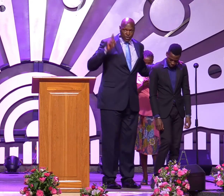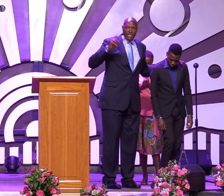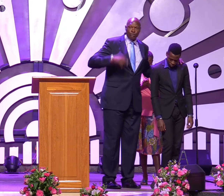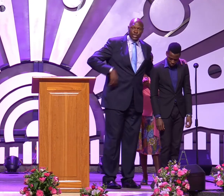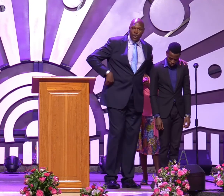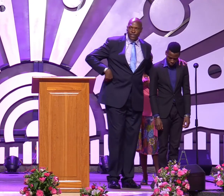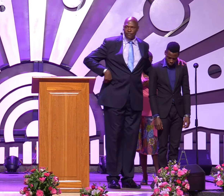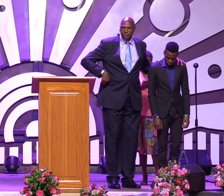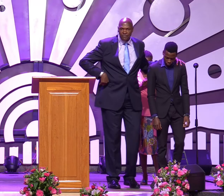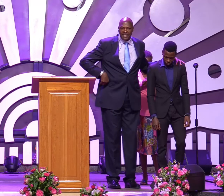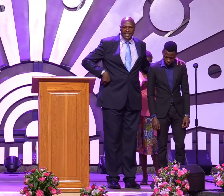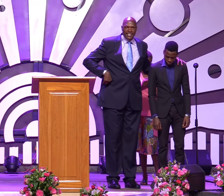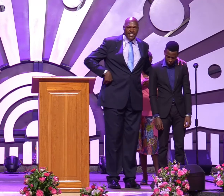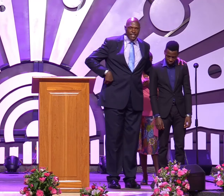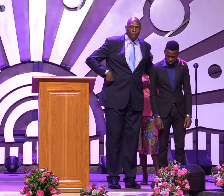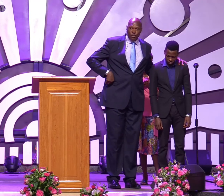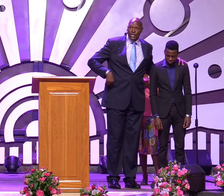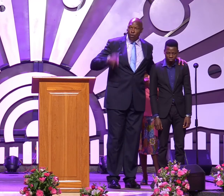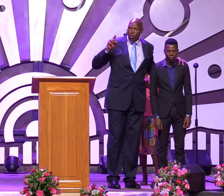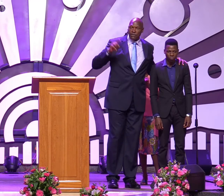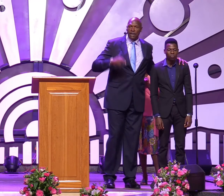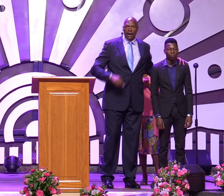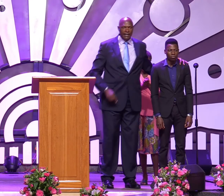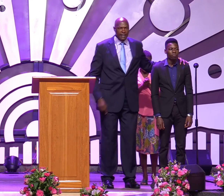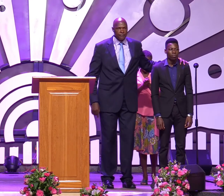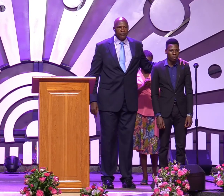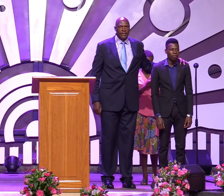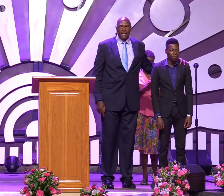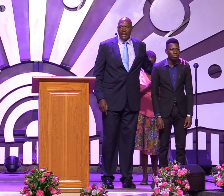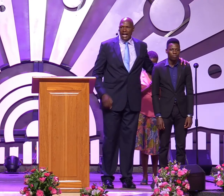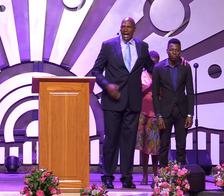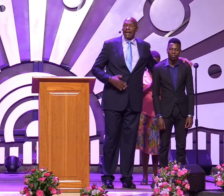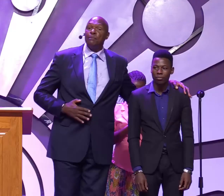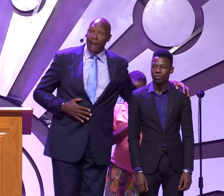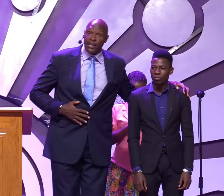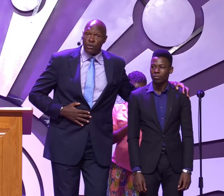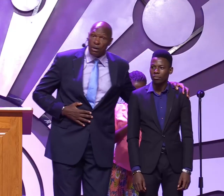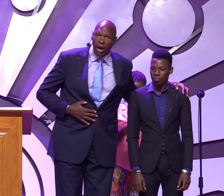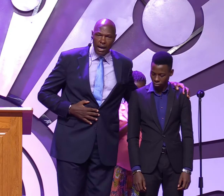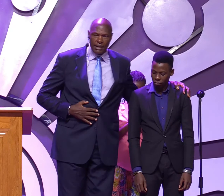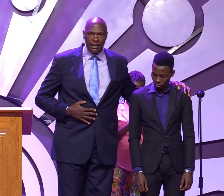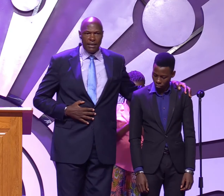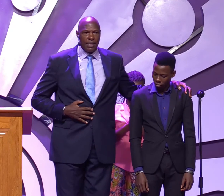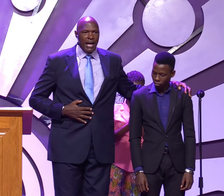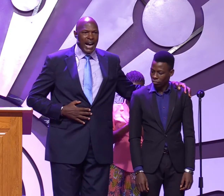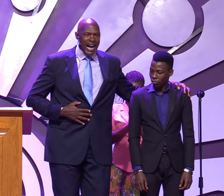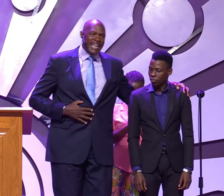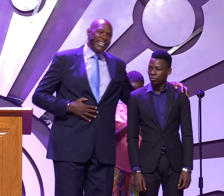that's when I'm strong because I walk with God I depend on God